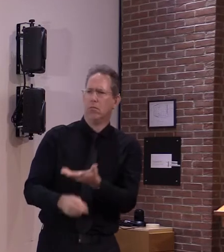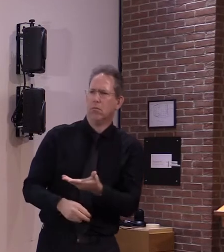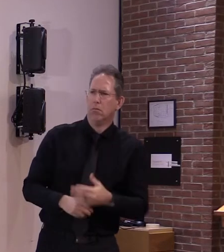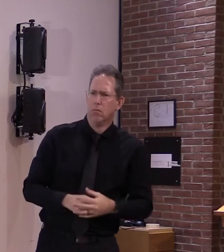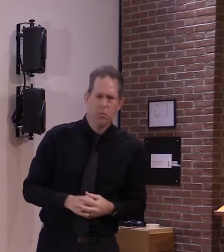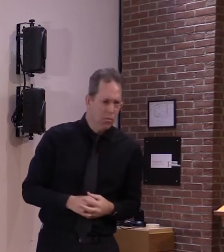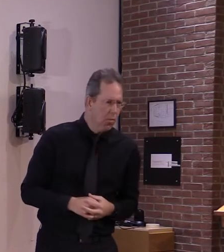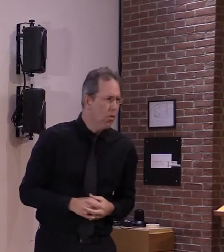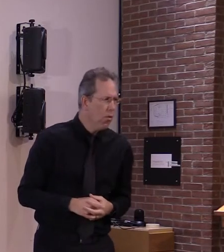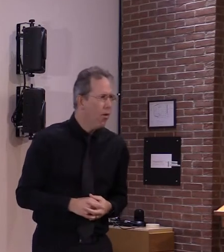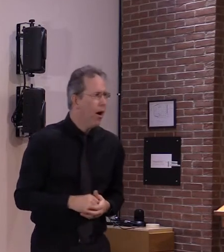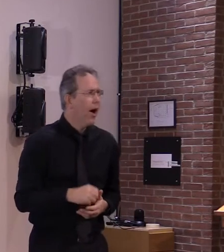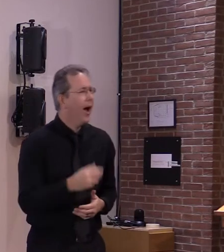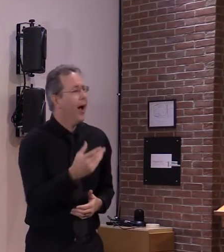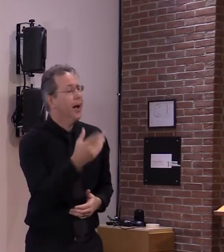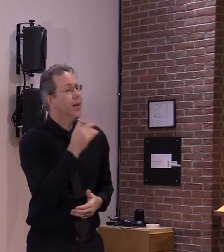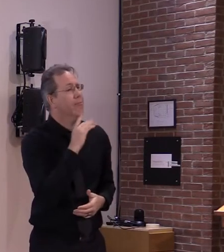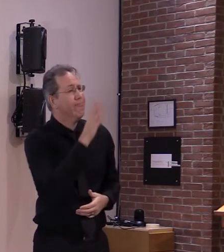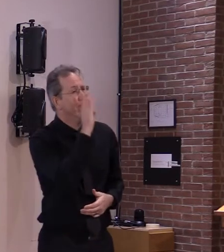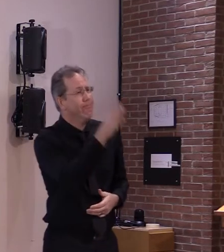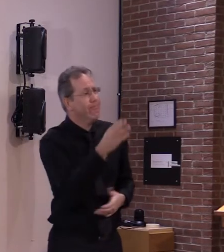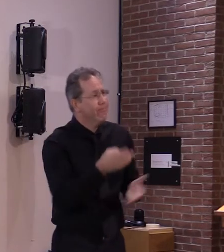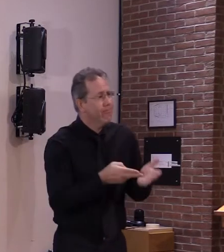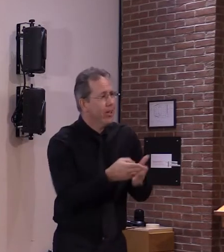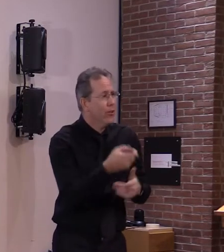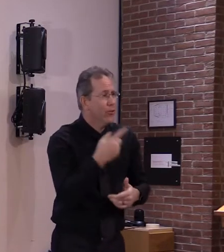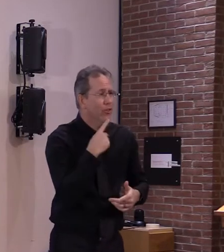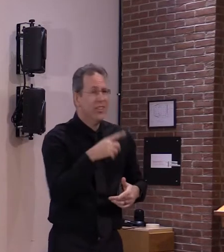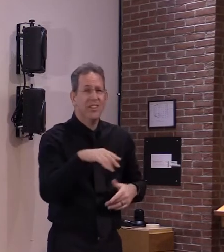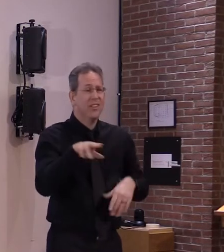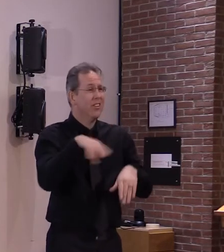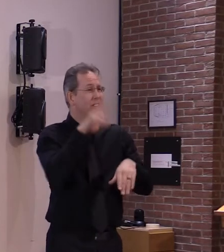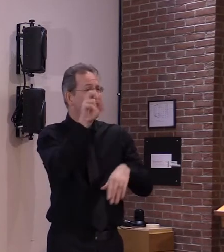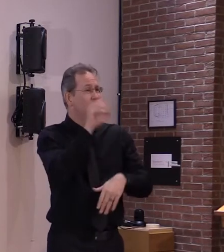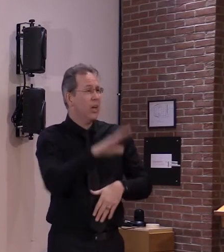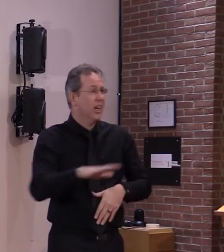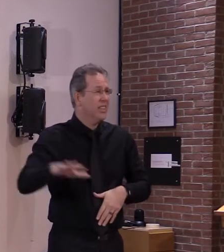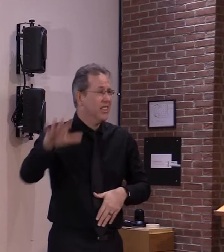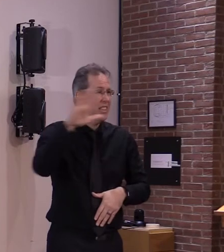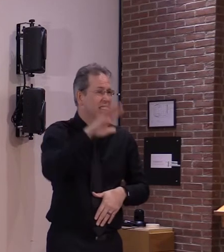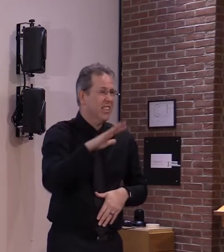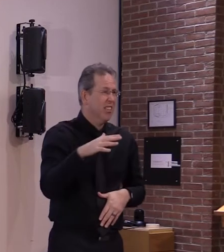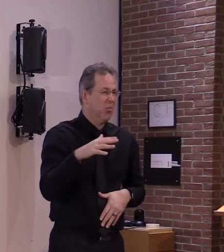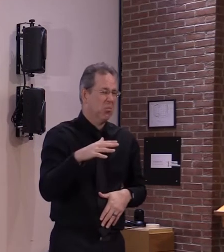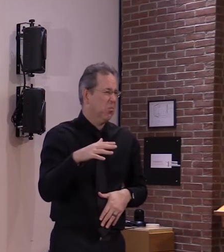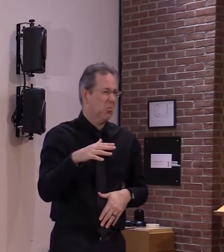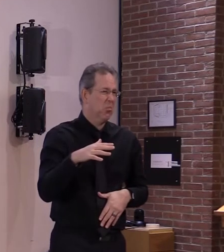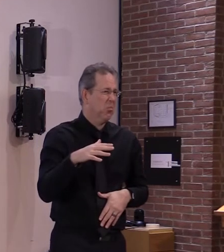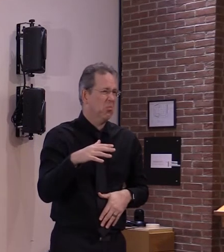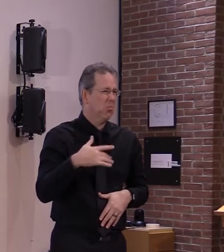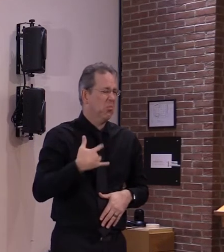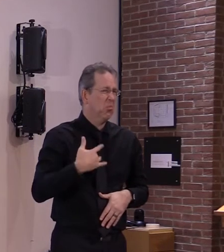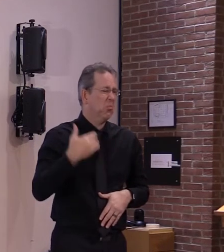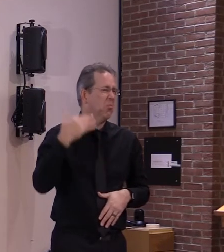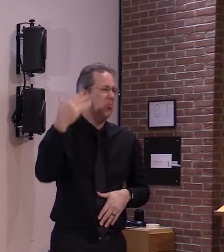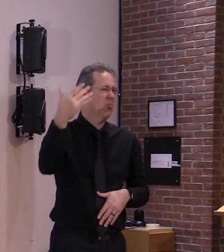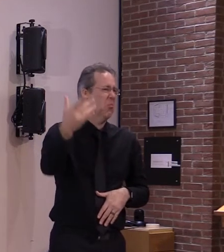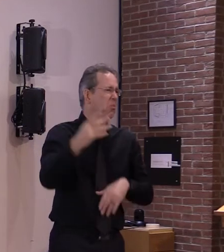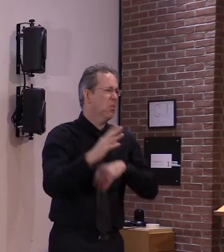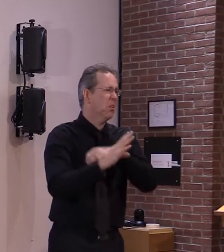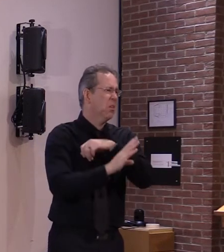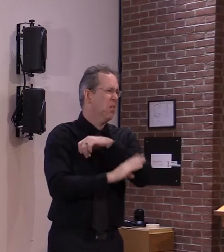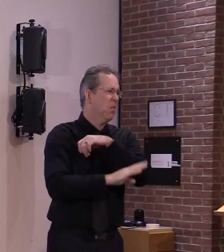vaccinated we think more general population will be vaccinated early in the spring uh and and that point forward